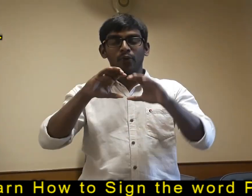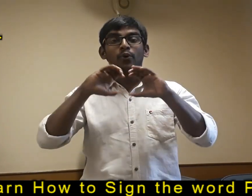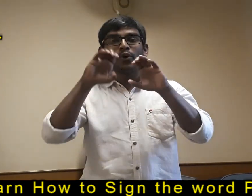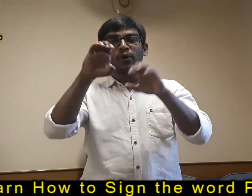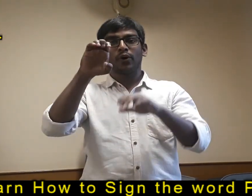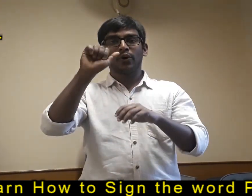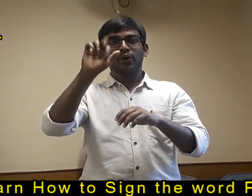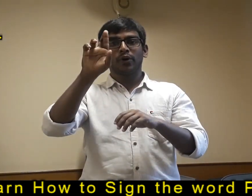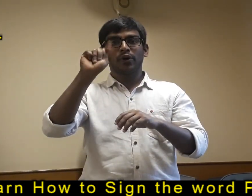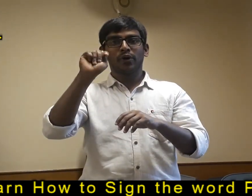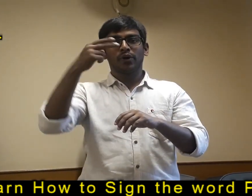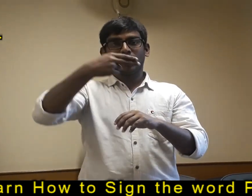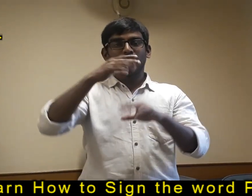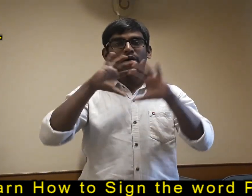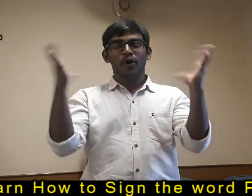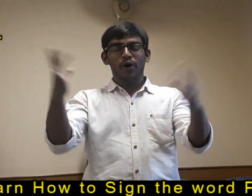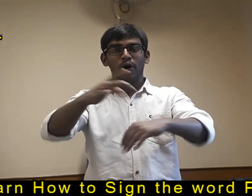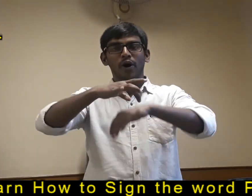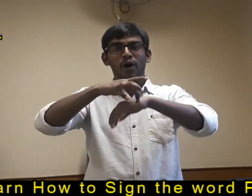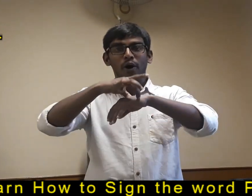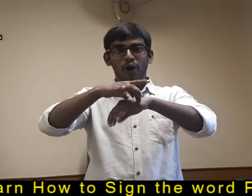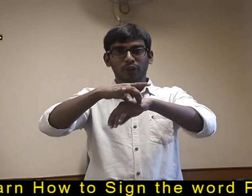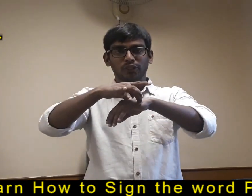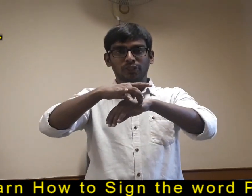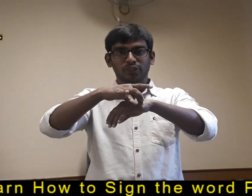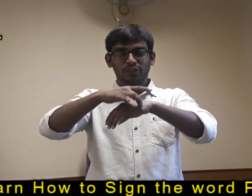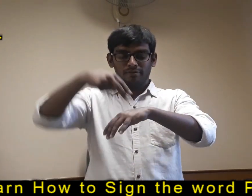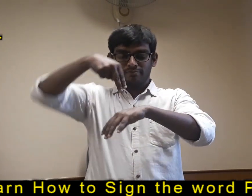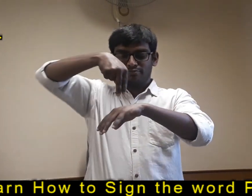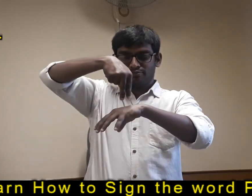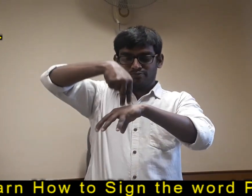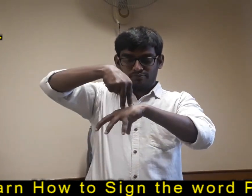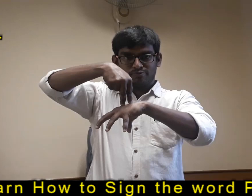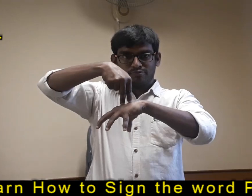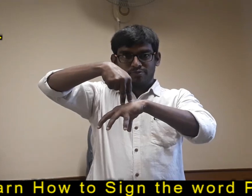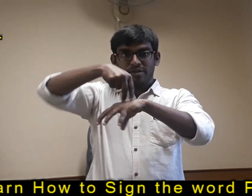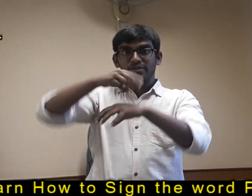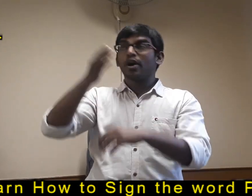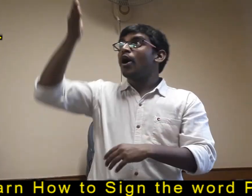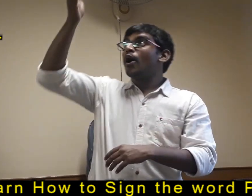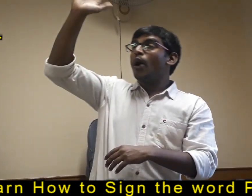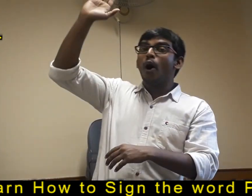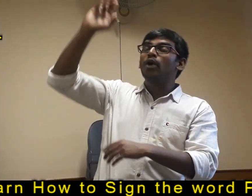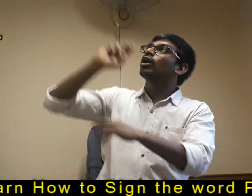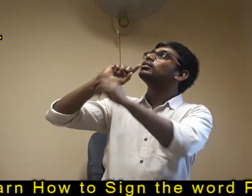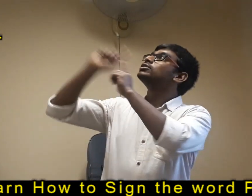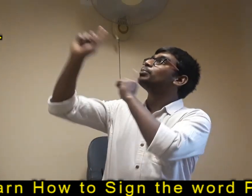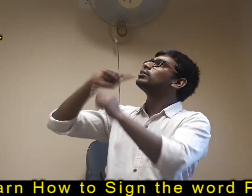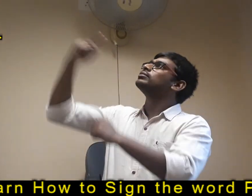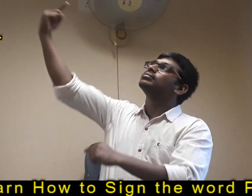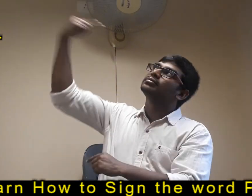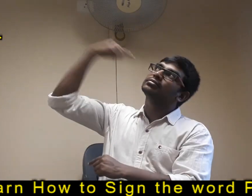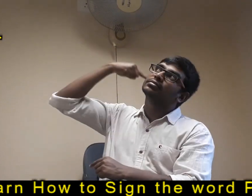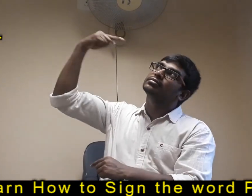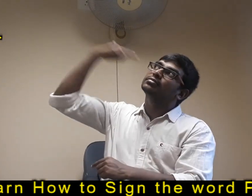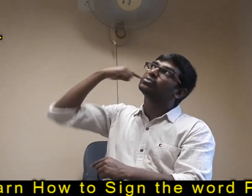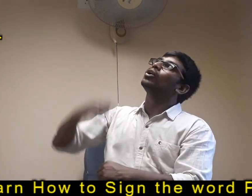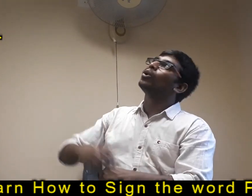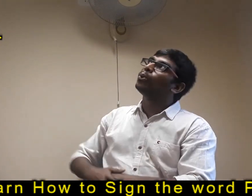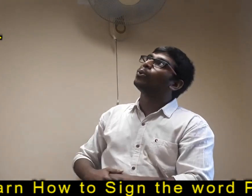you are children of the covenant, and Jesus is your good shepherd. The Book of Mormon invites